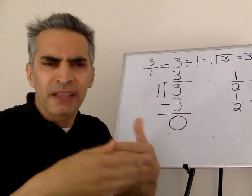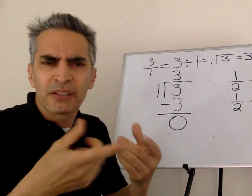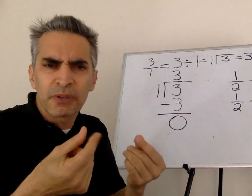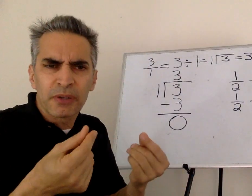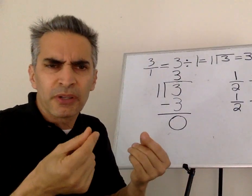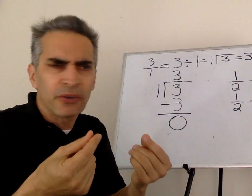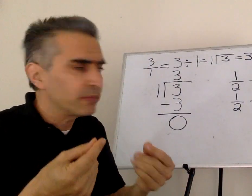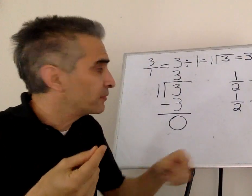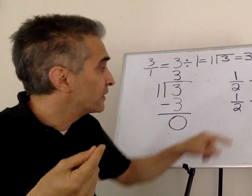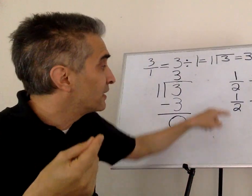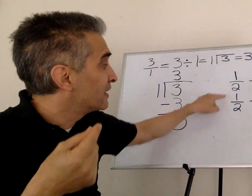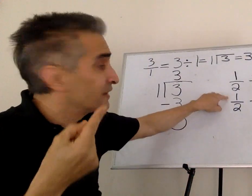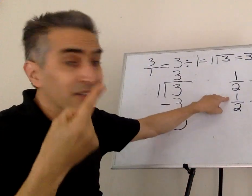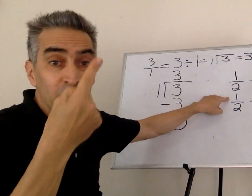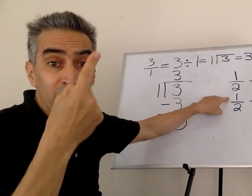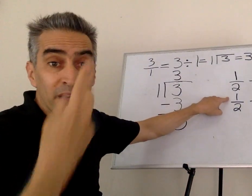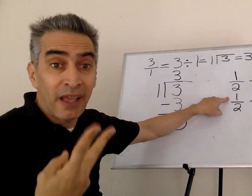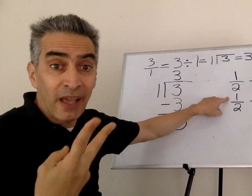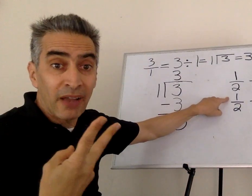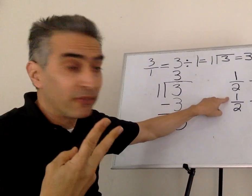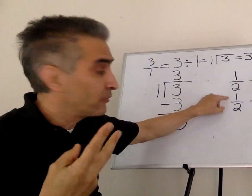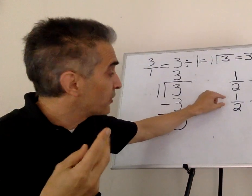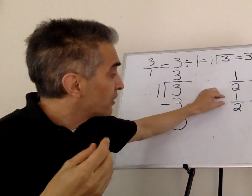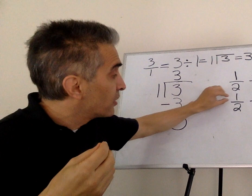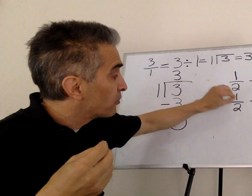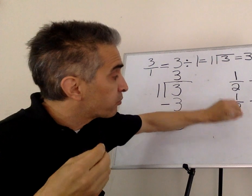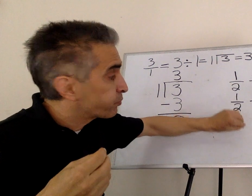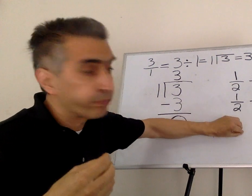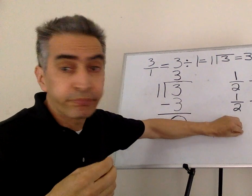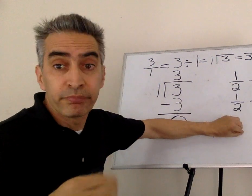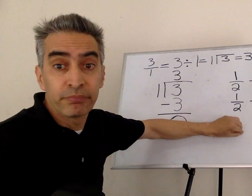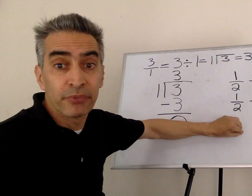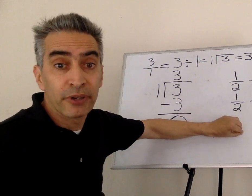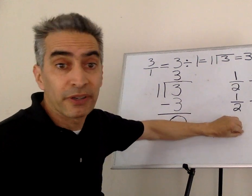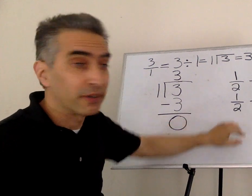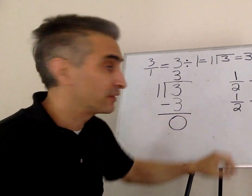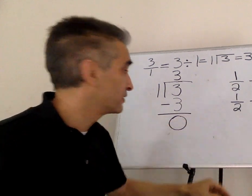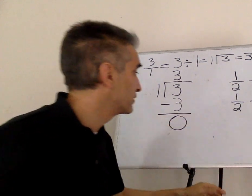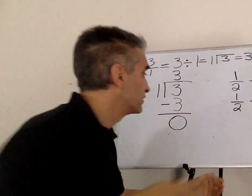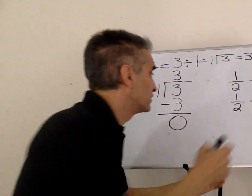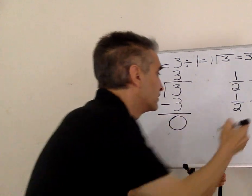Next, what are we going to do? Next, This one half, we're going to bring it right down here.